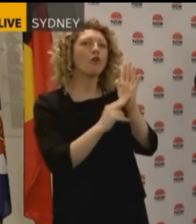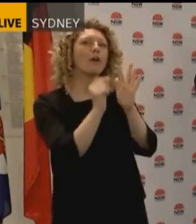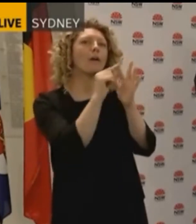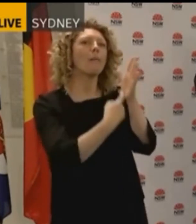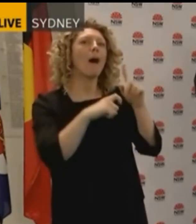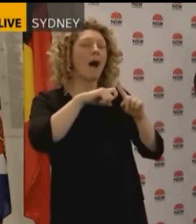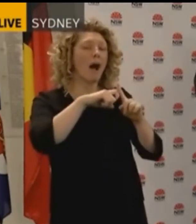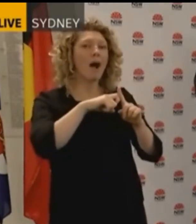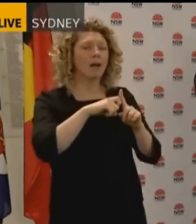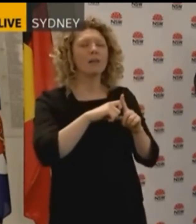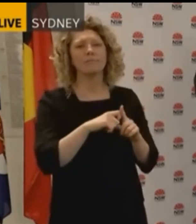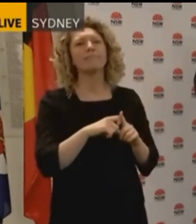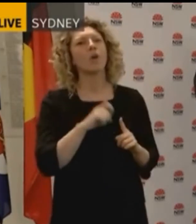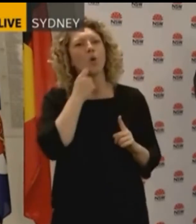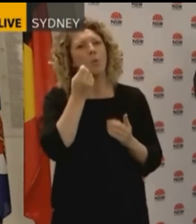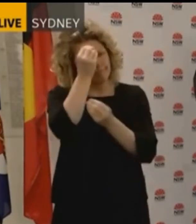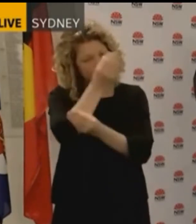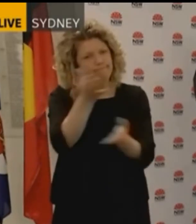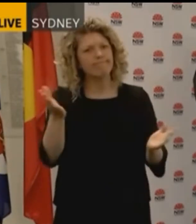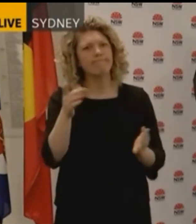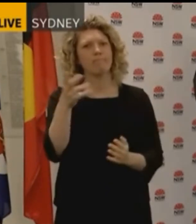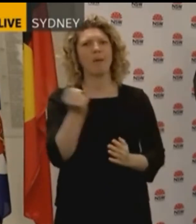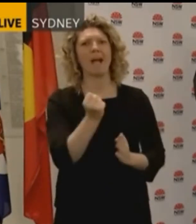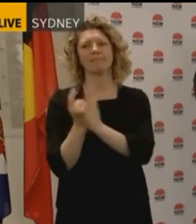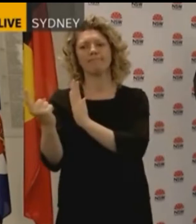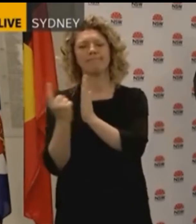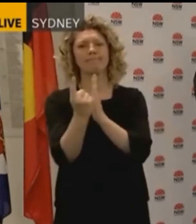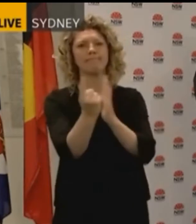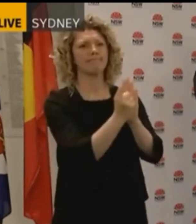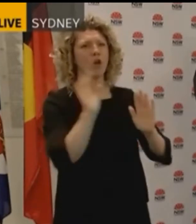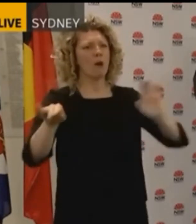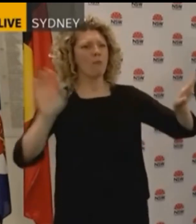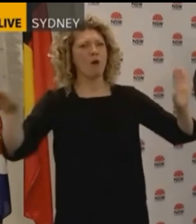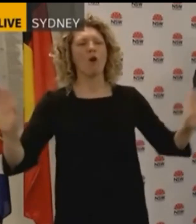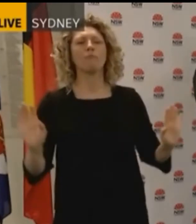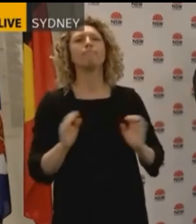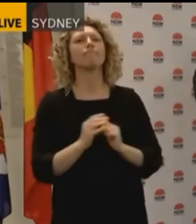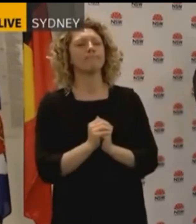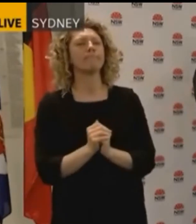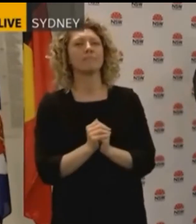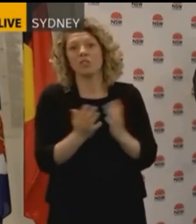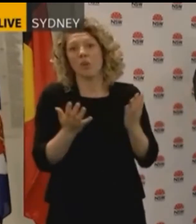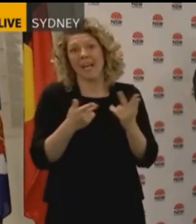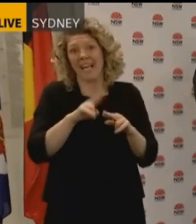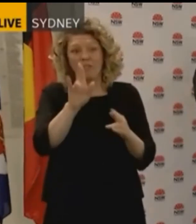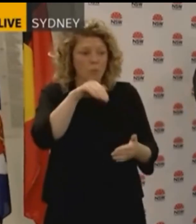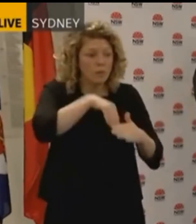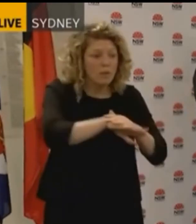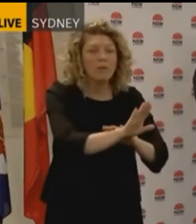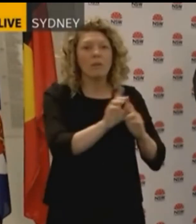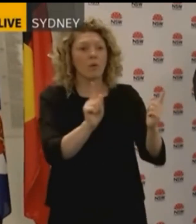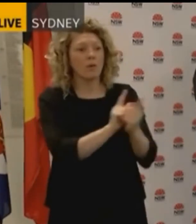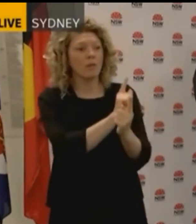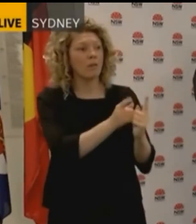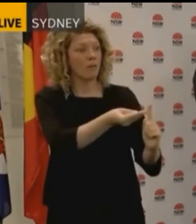A number of people would have been advised to isolate but we may be upgrading the advice for some of the casual contacts at that child care centre but